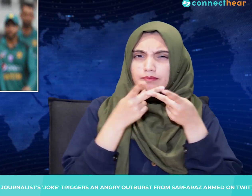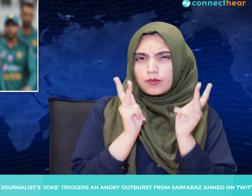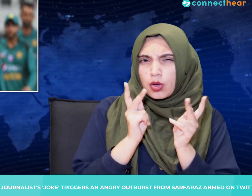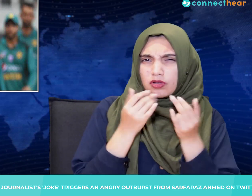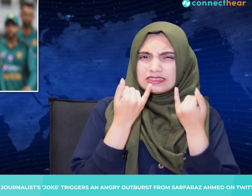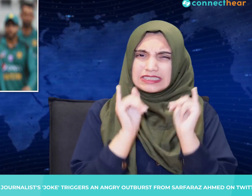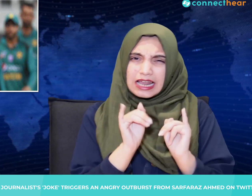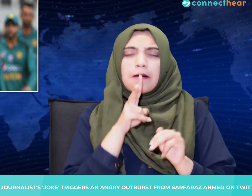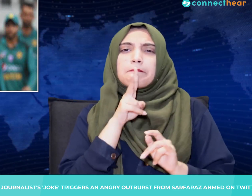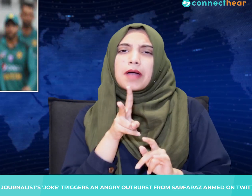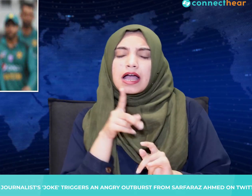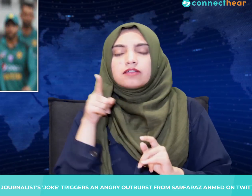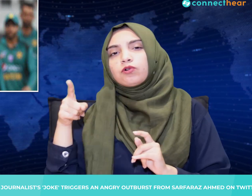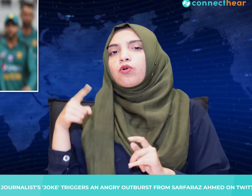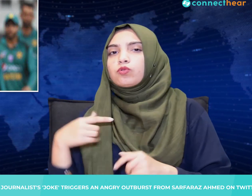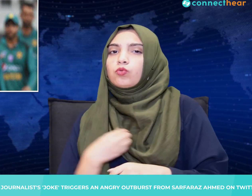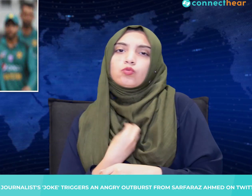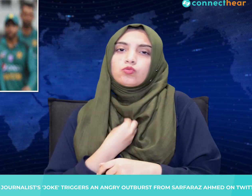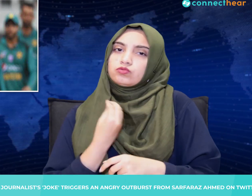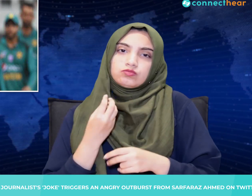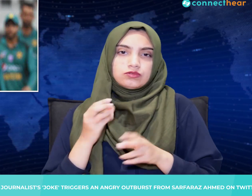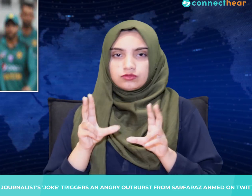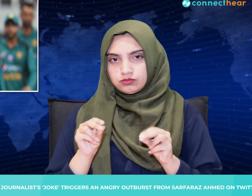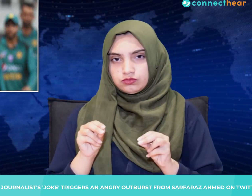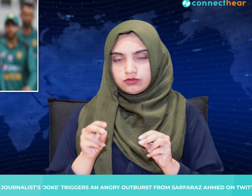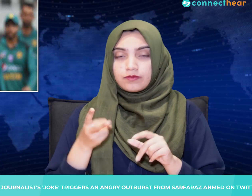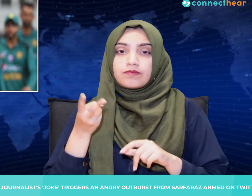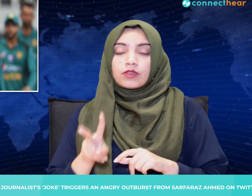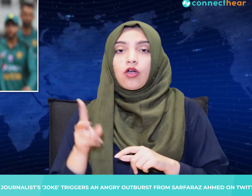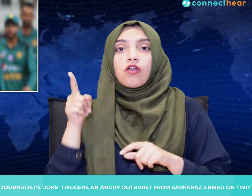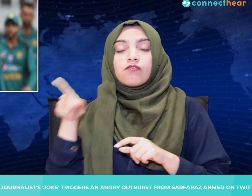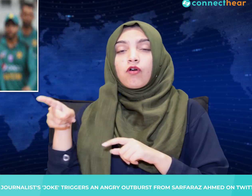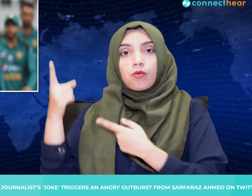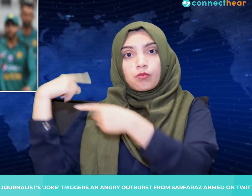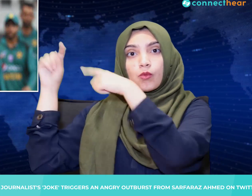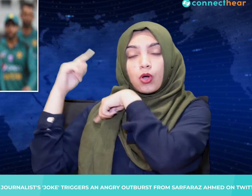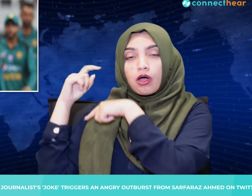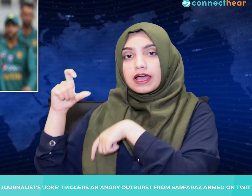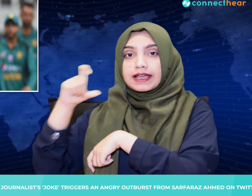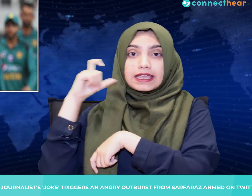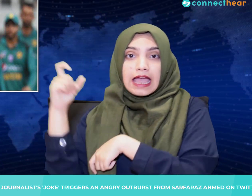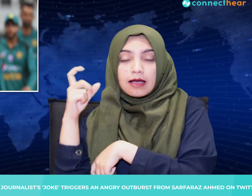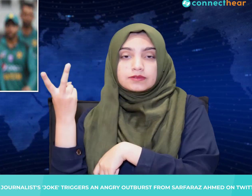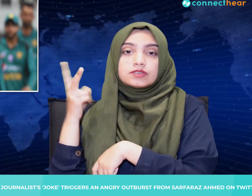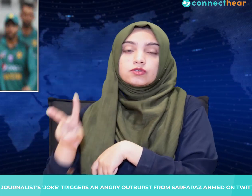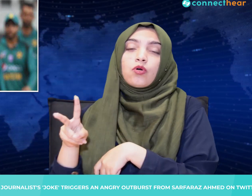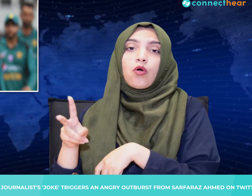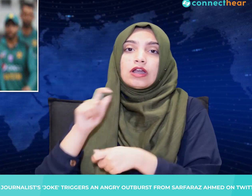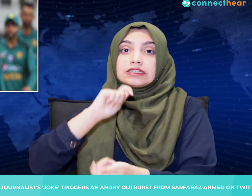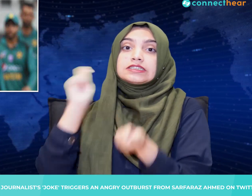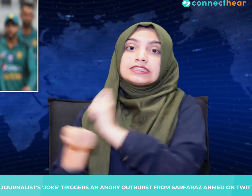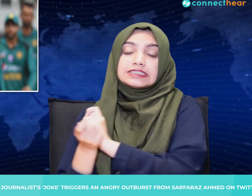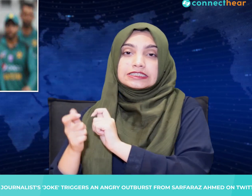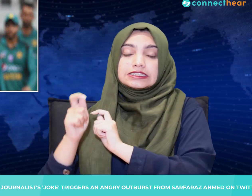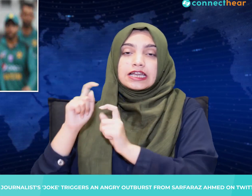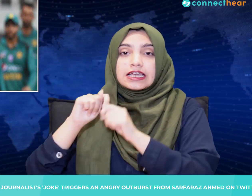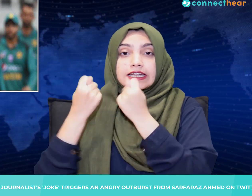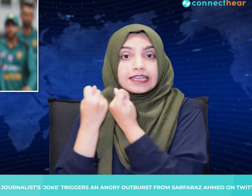The cricketer and former captain of Pakistan's cricket team posted a startlingly angry reply